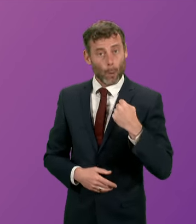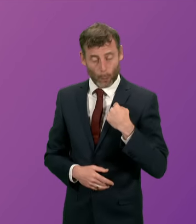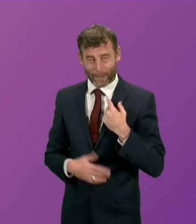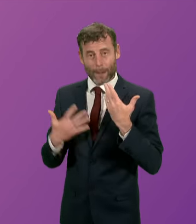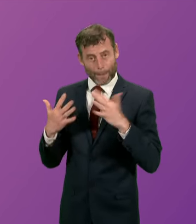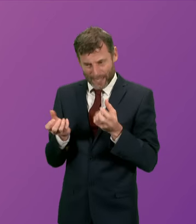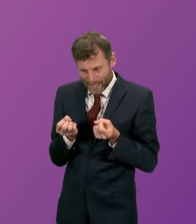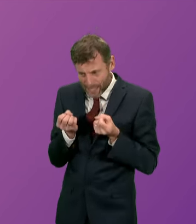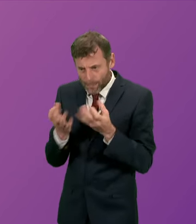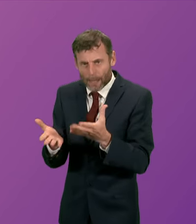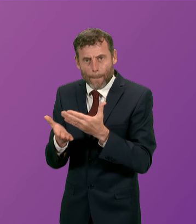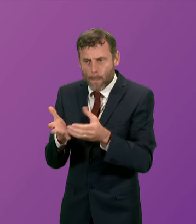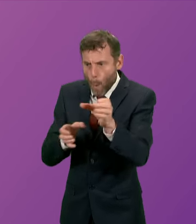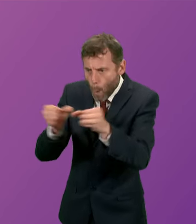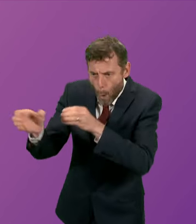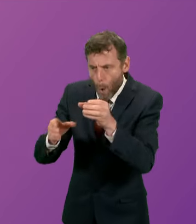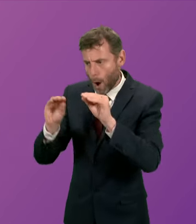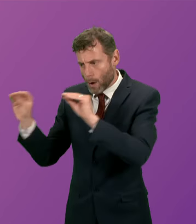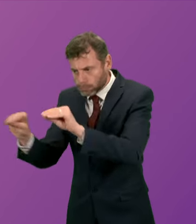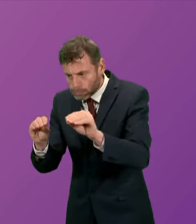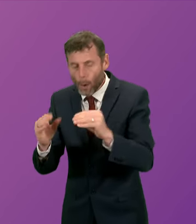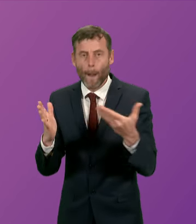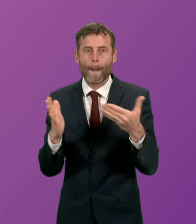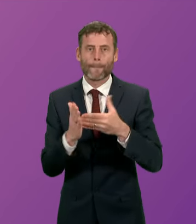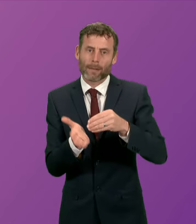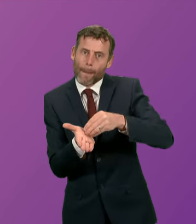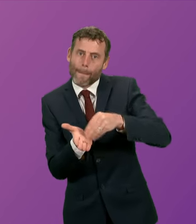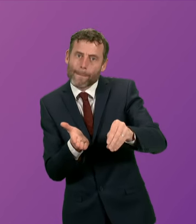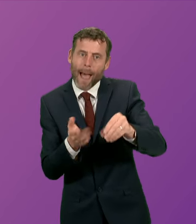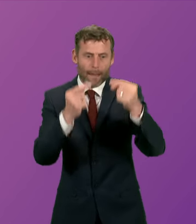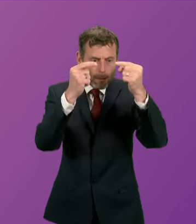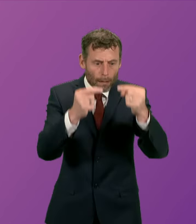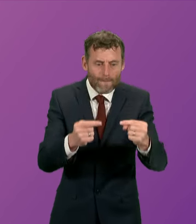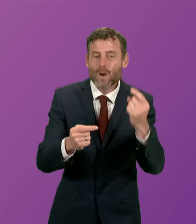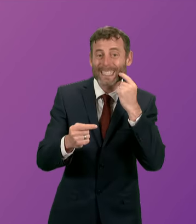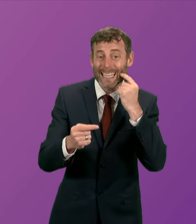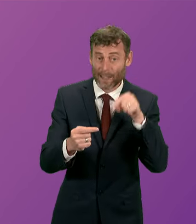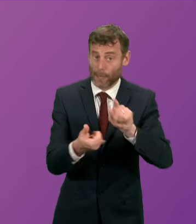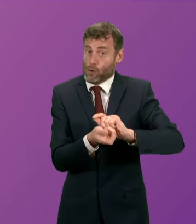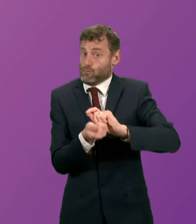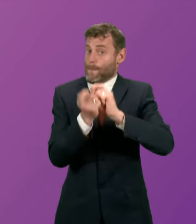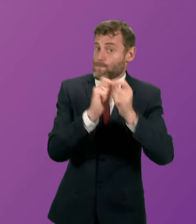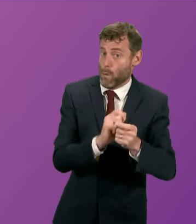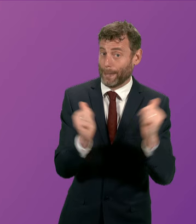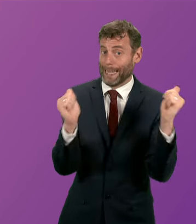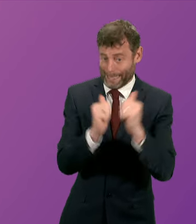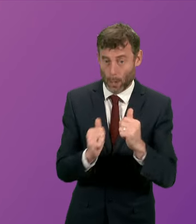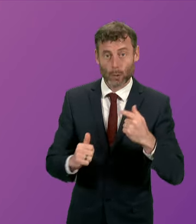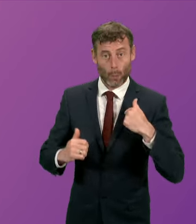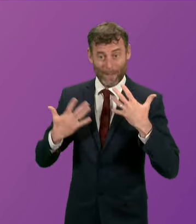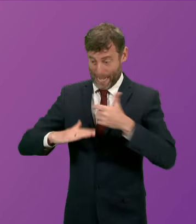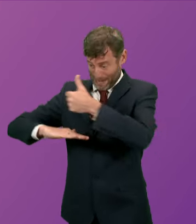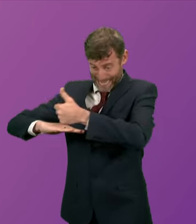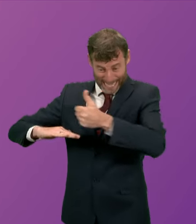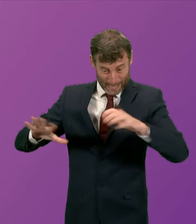and the investment in that reform package, the Government is supporting dentistry within Scotland to achieve the necessary delivery